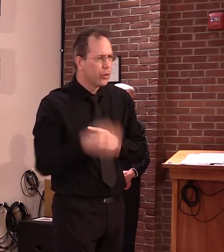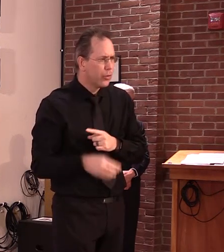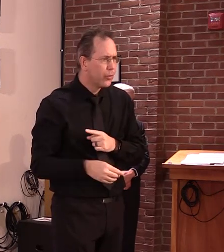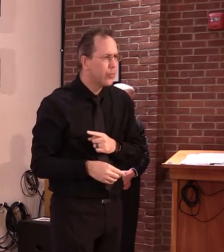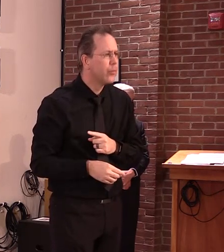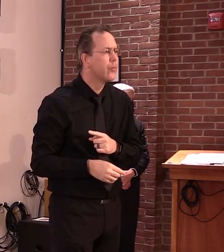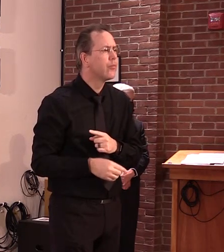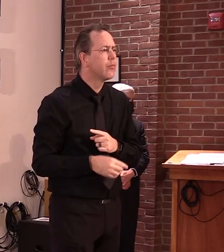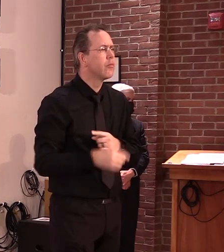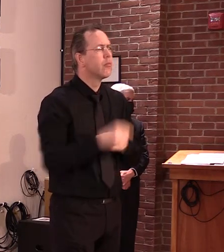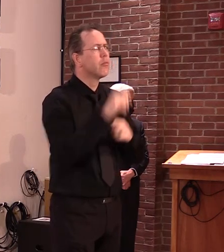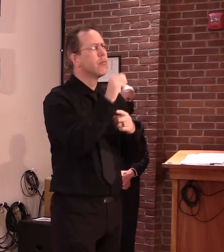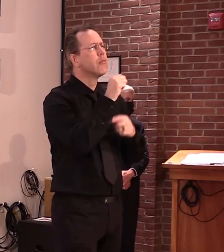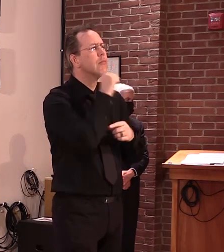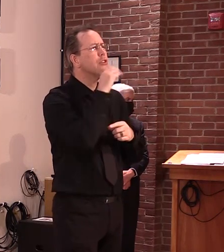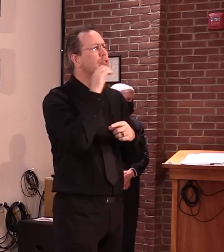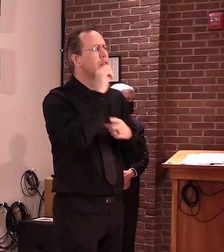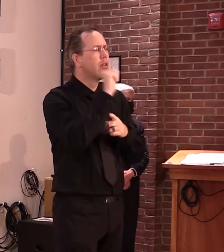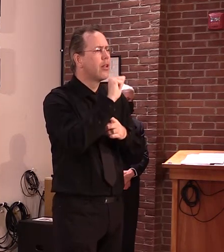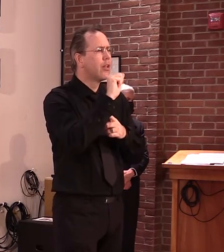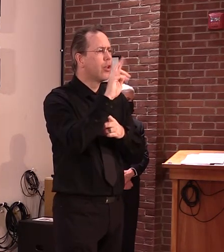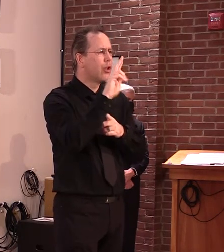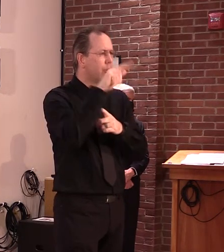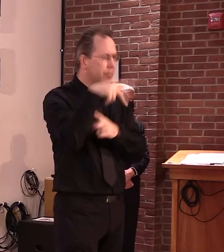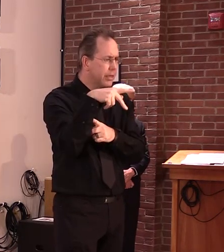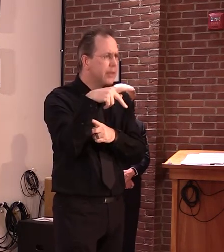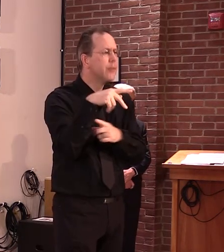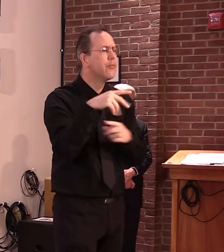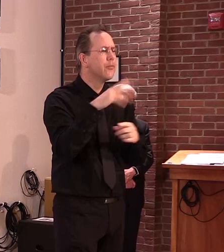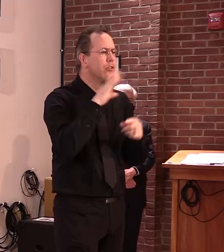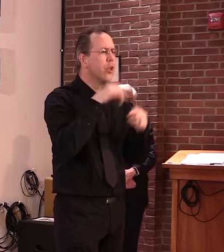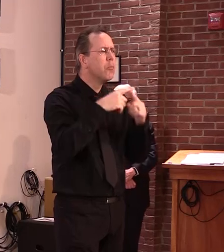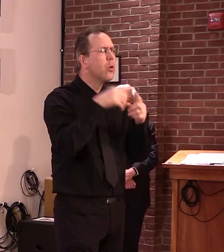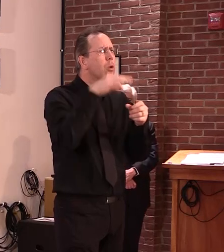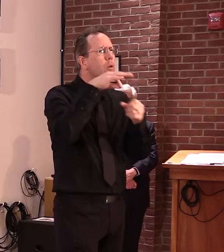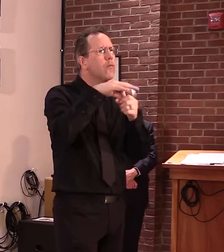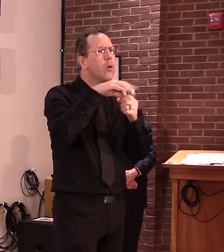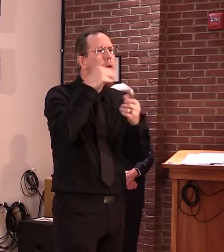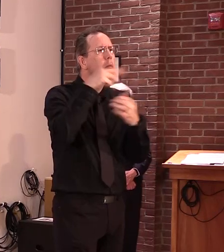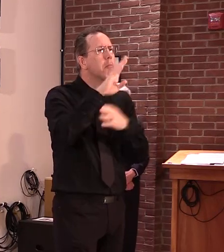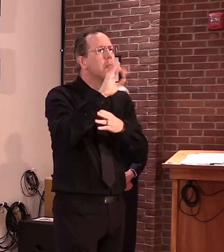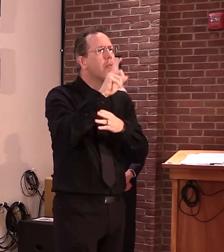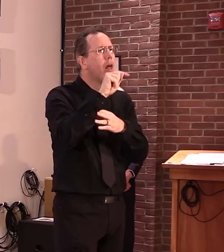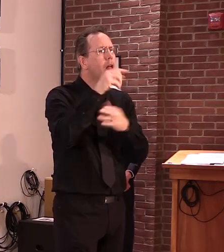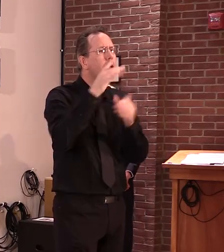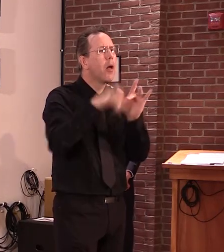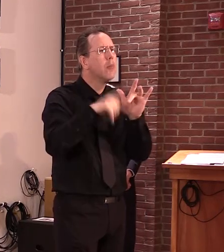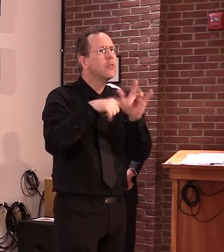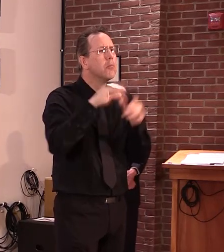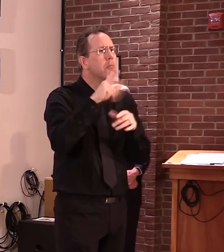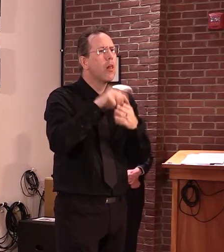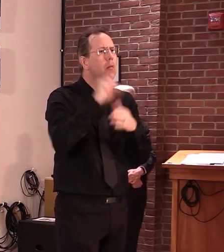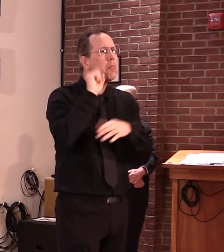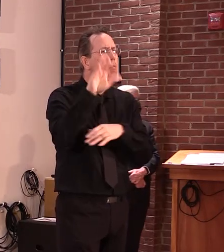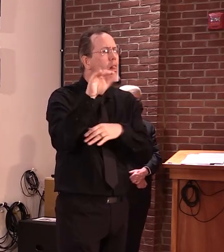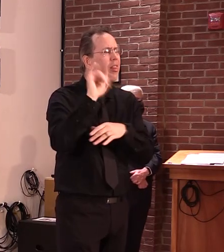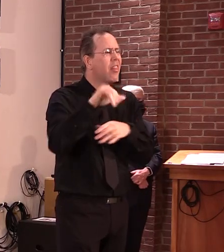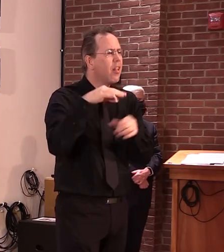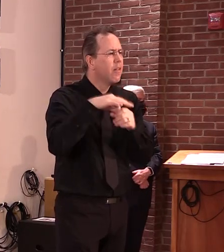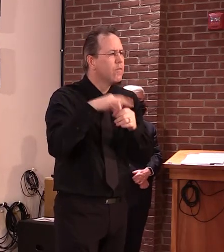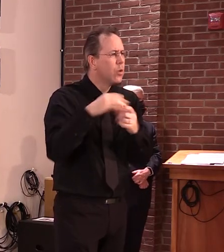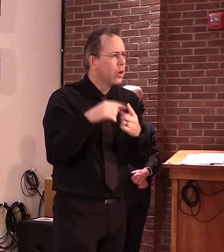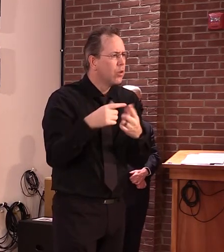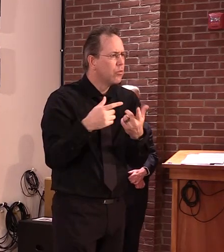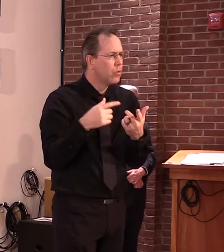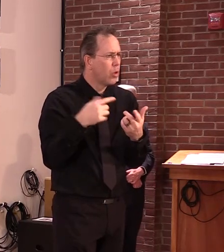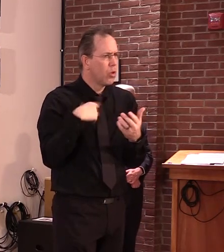voice to the controversy over voting by mail in November. Reading your letter Friday night, it appears you are